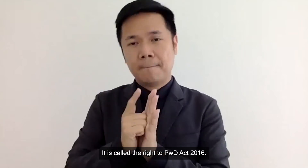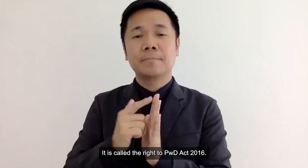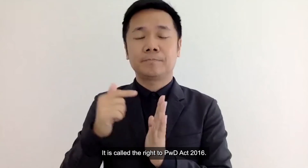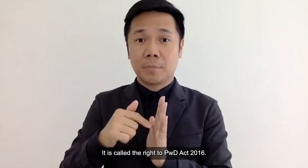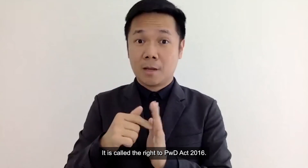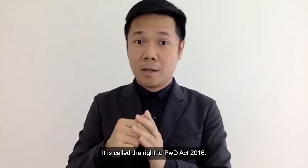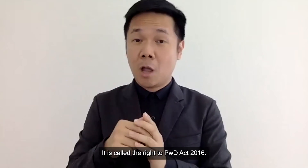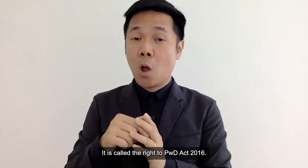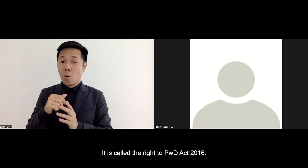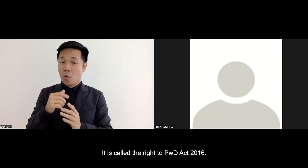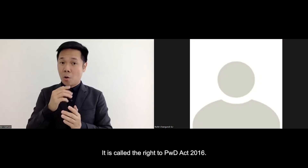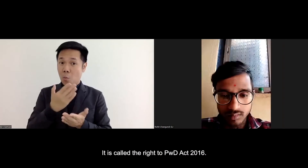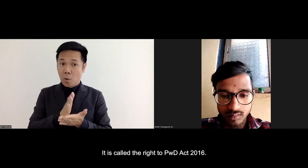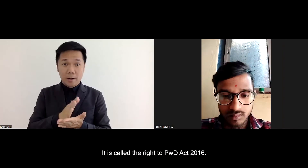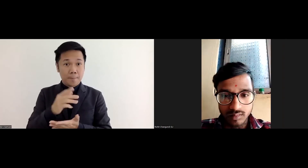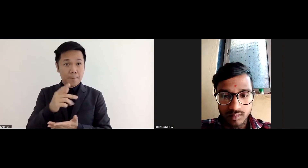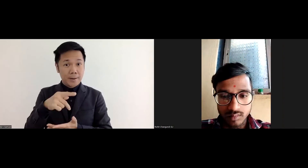to pwd act 2016.